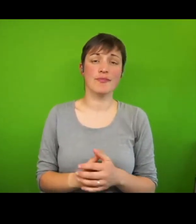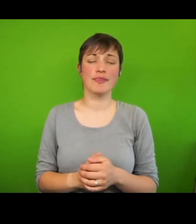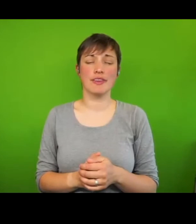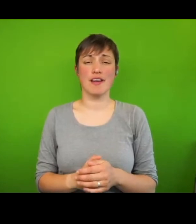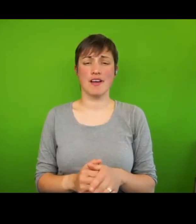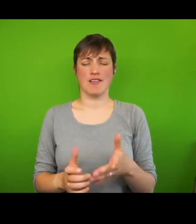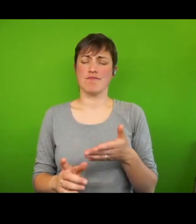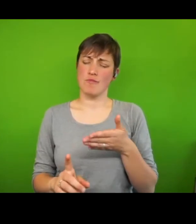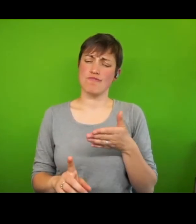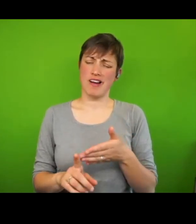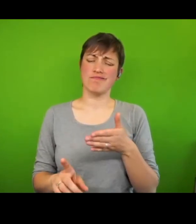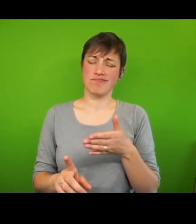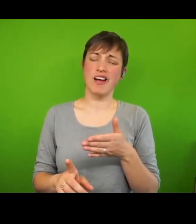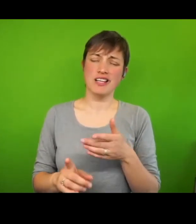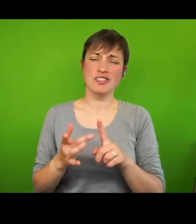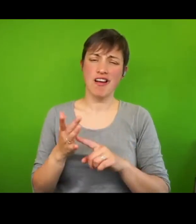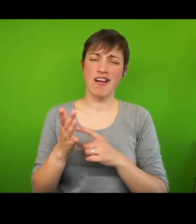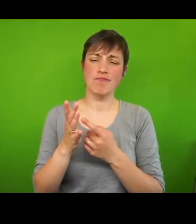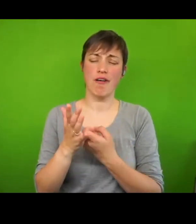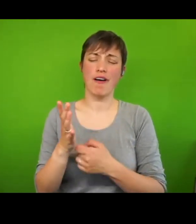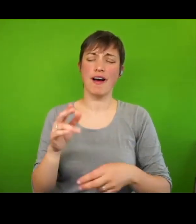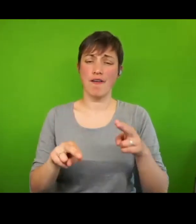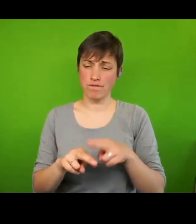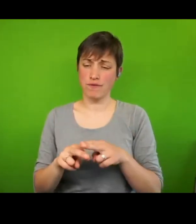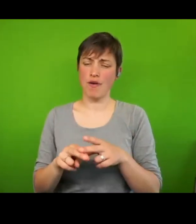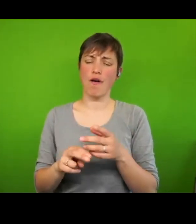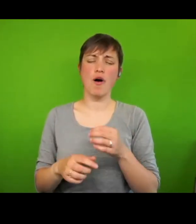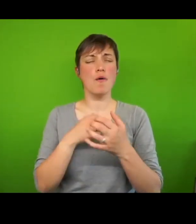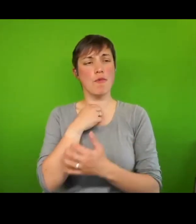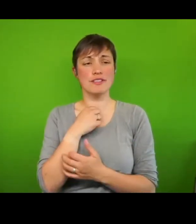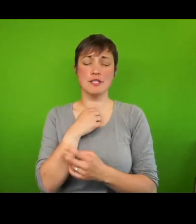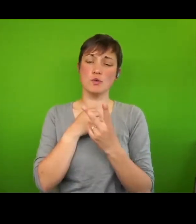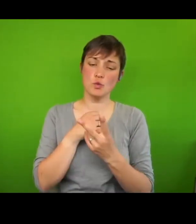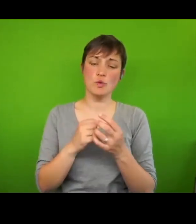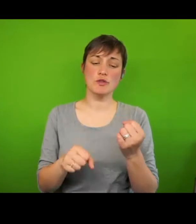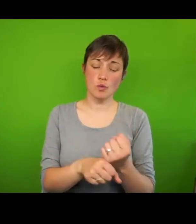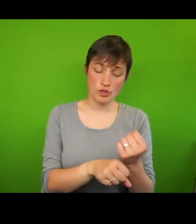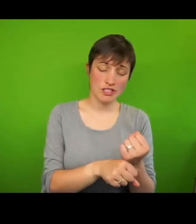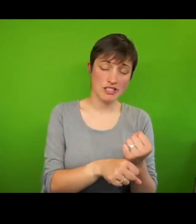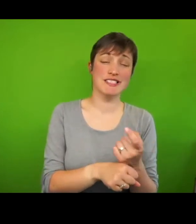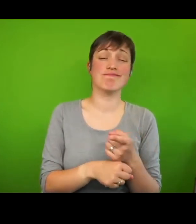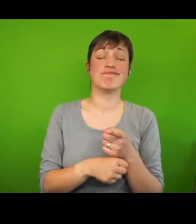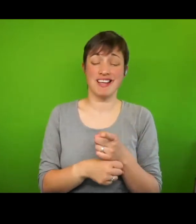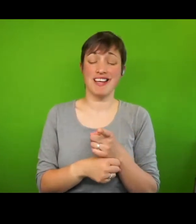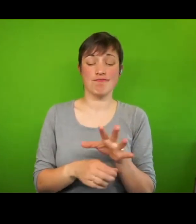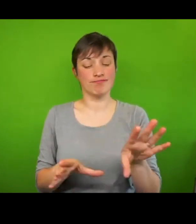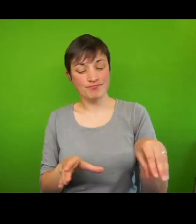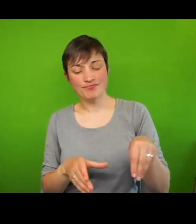groups such as Poverty 2 Solutions, who are led by people with experience of poverty. The intrinsic dimension